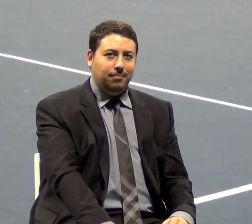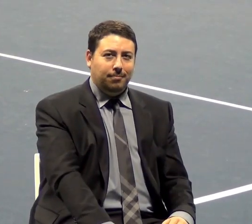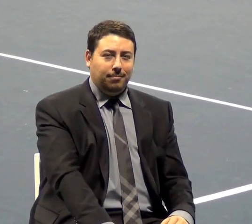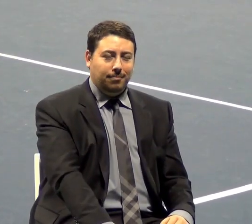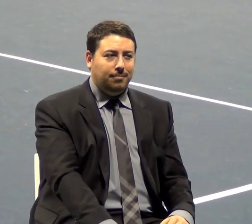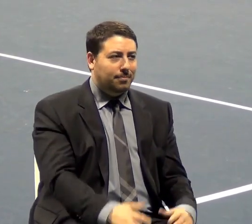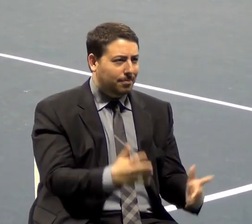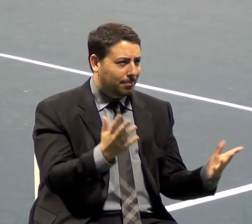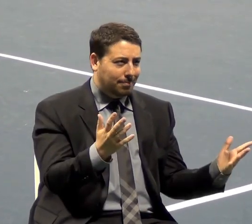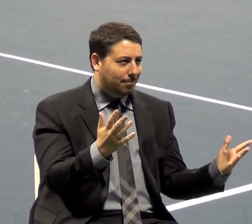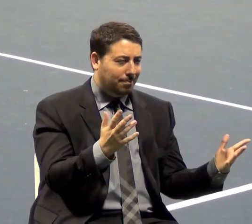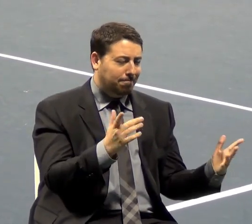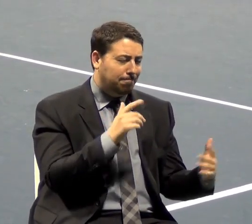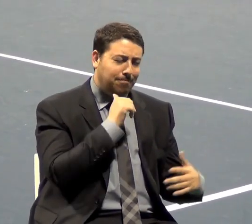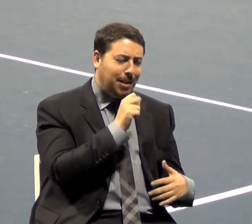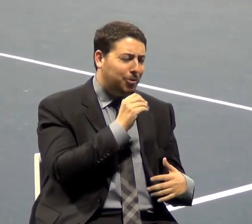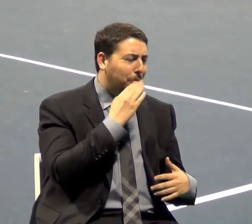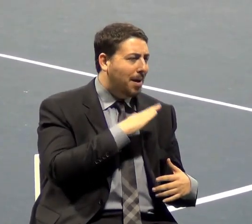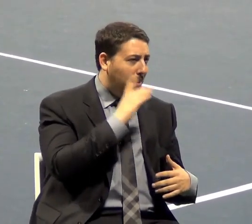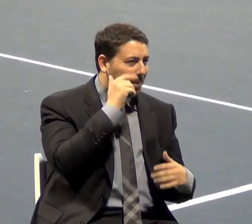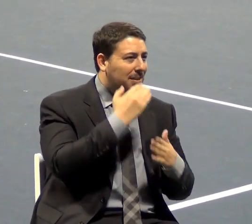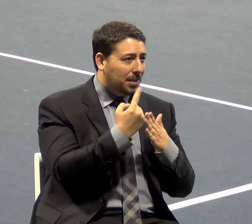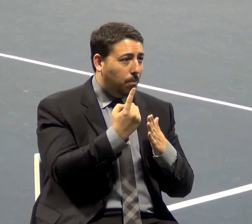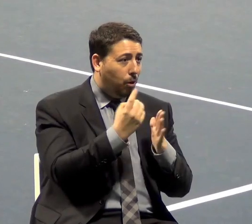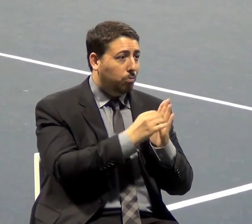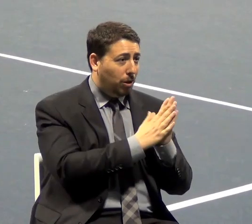It wasn't all that bad, because somebody reported there were 1,000.